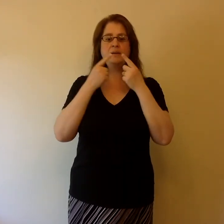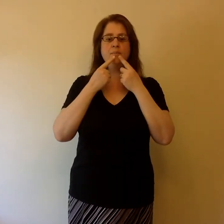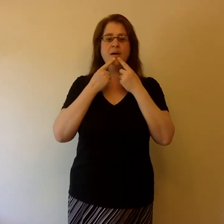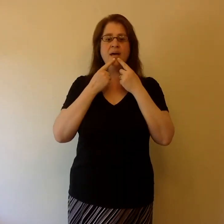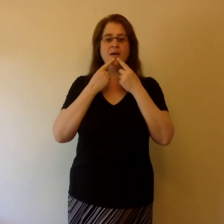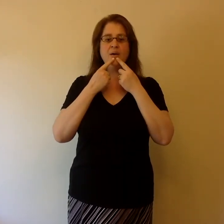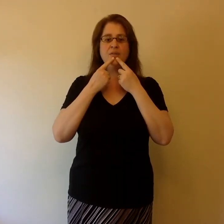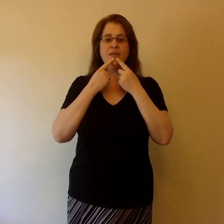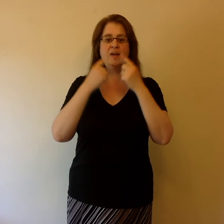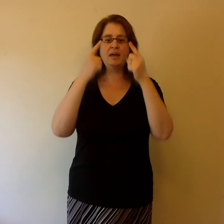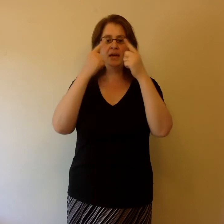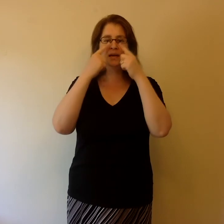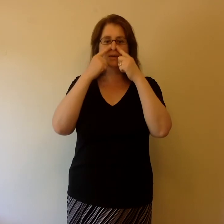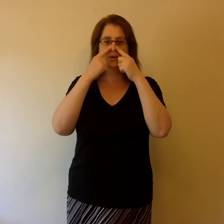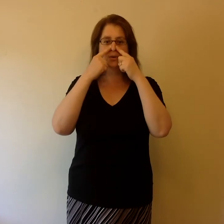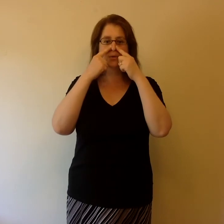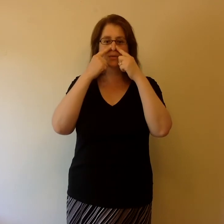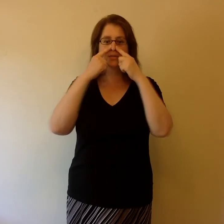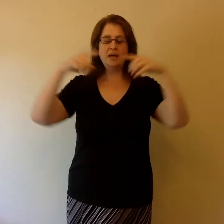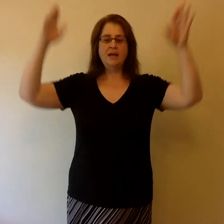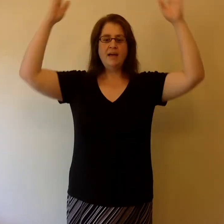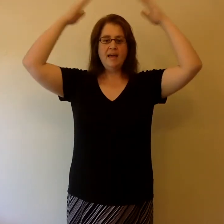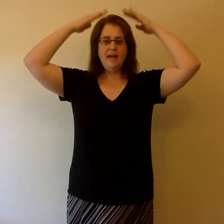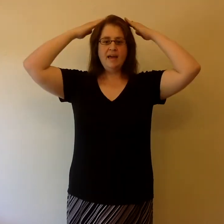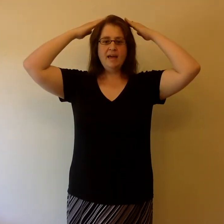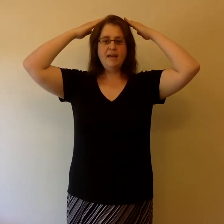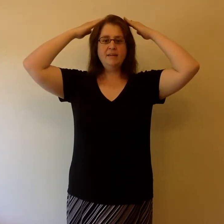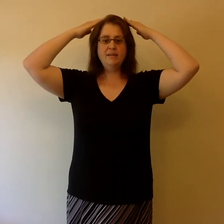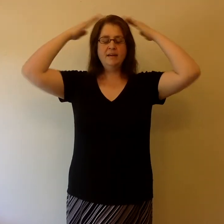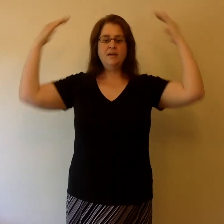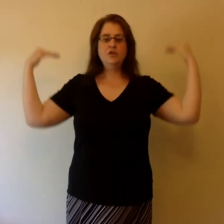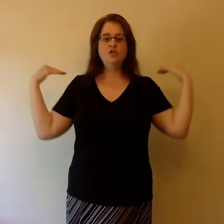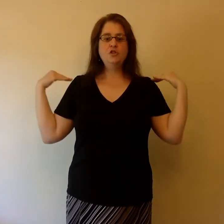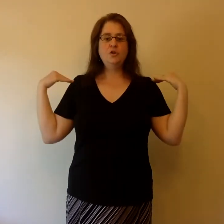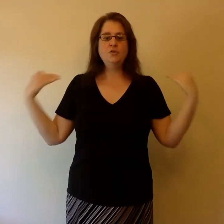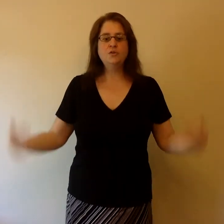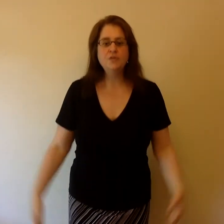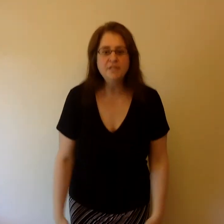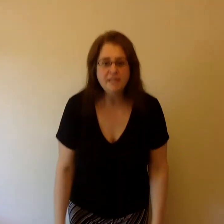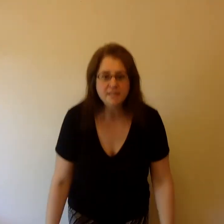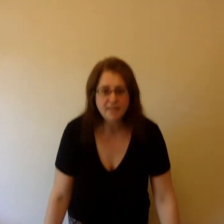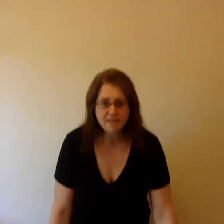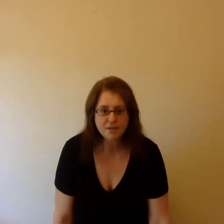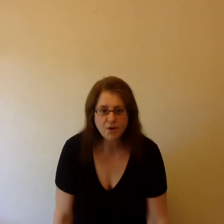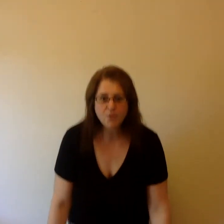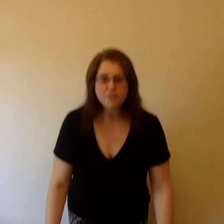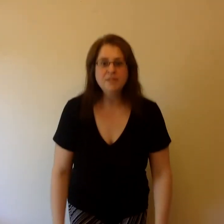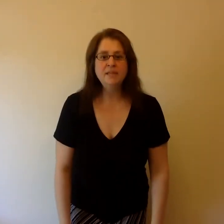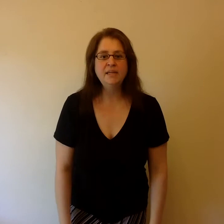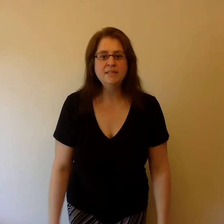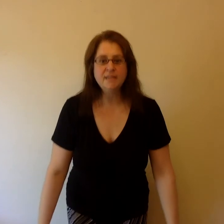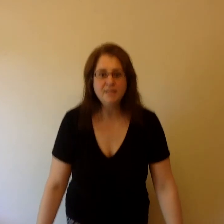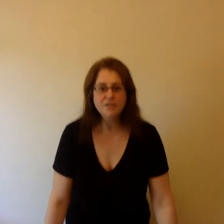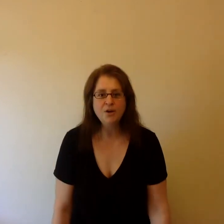mouth, and nose. Head, shoulders, knees and toes, knees and toes.